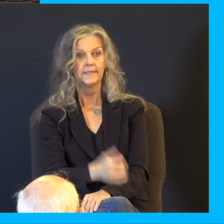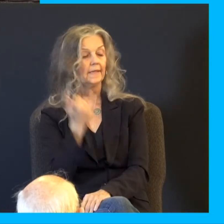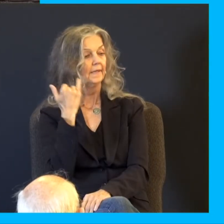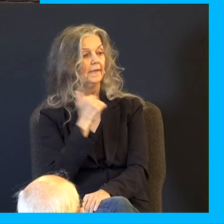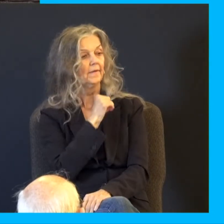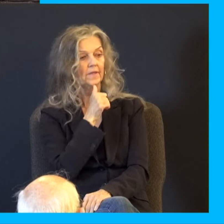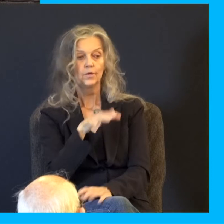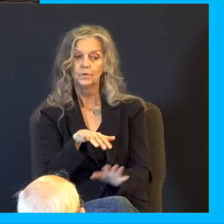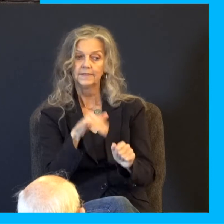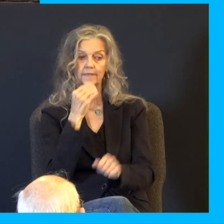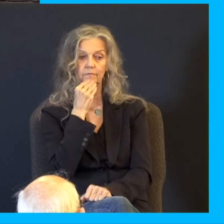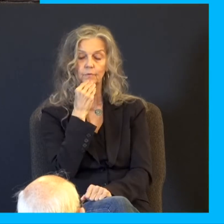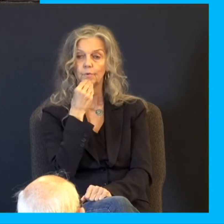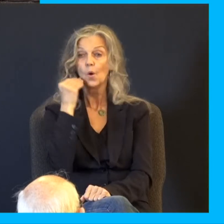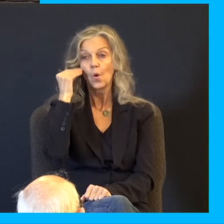home, who dies?